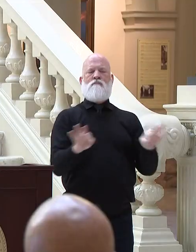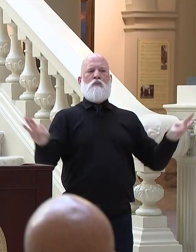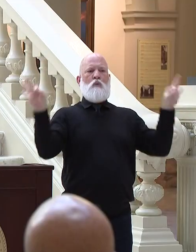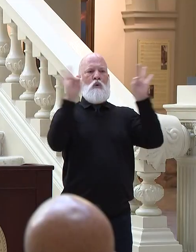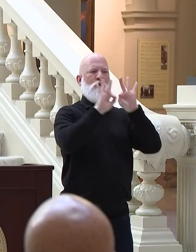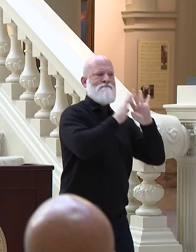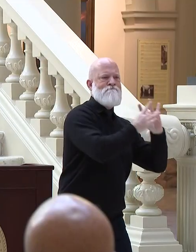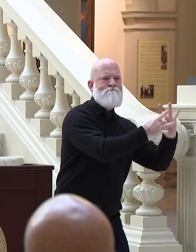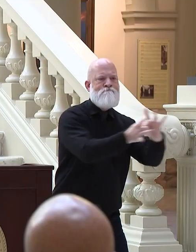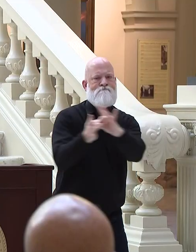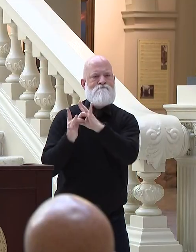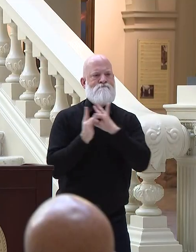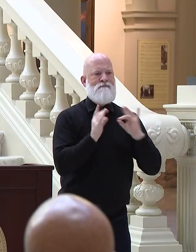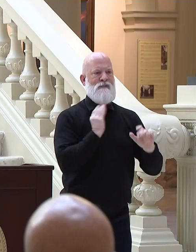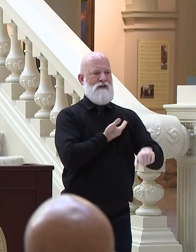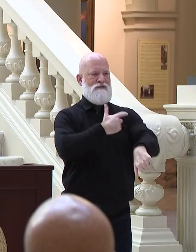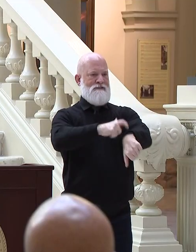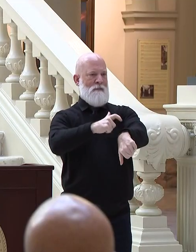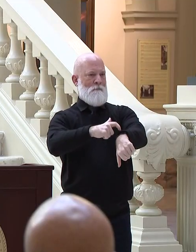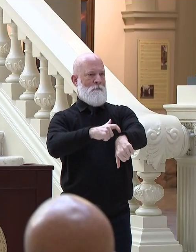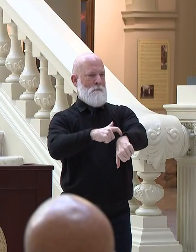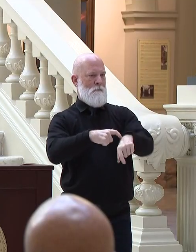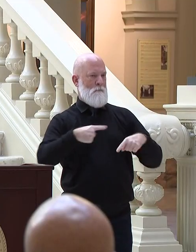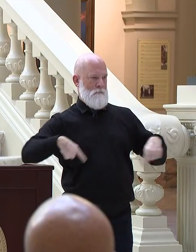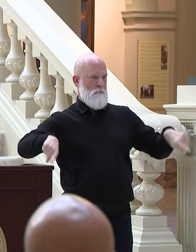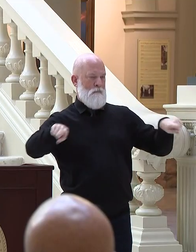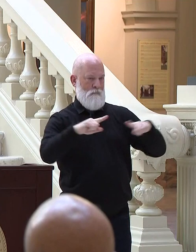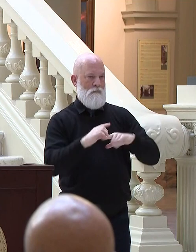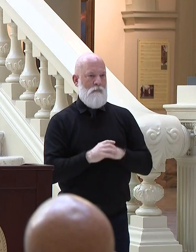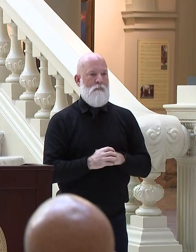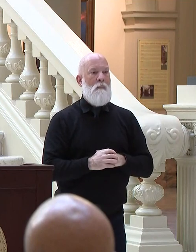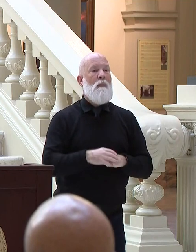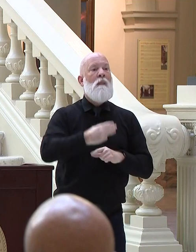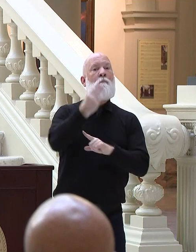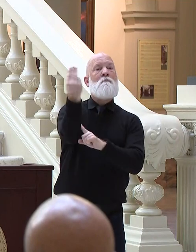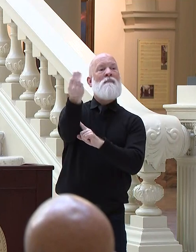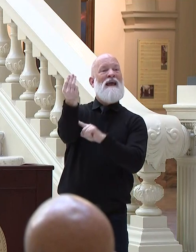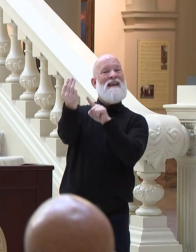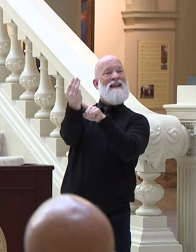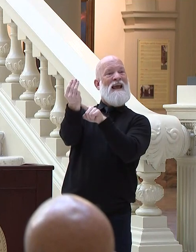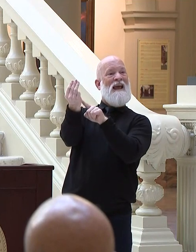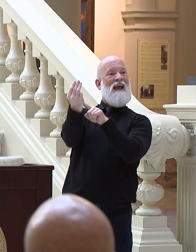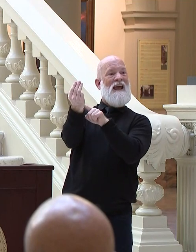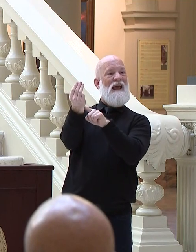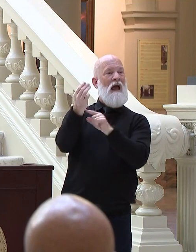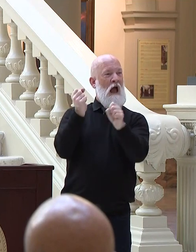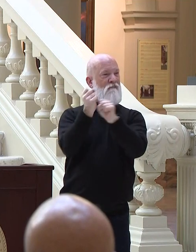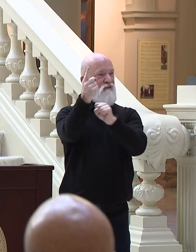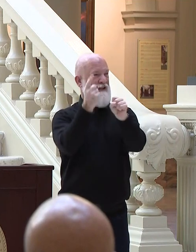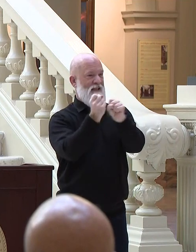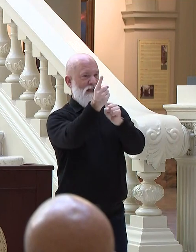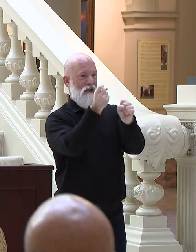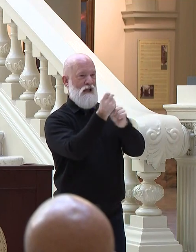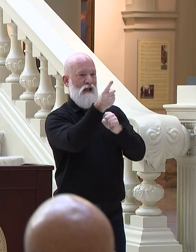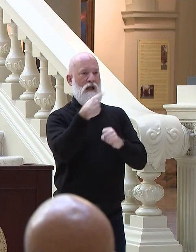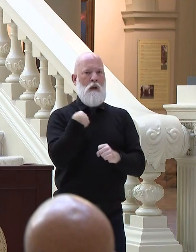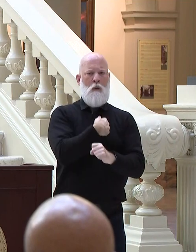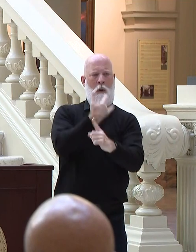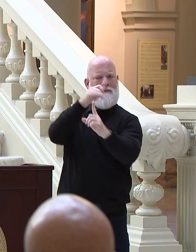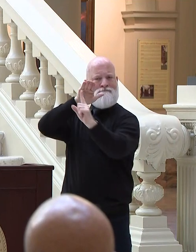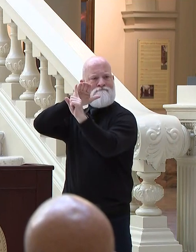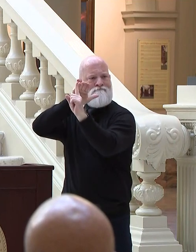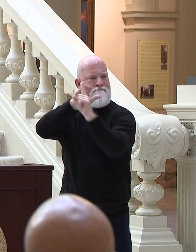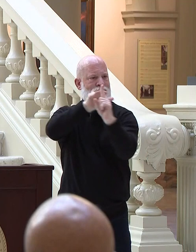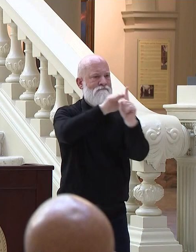On Monday, as I've said each year, let's remember that Dr. Martin Luther King Jr. Day is not just one day. It's a reminder